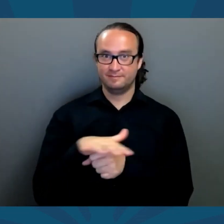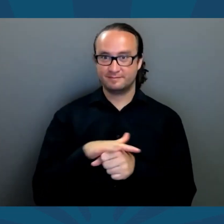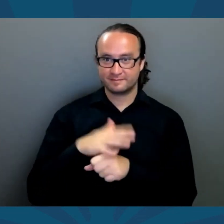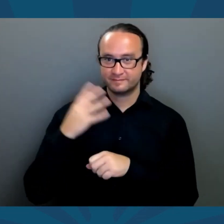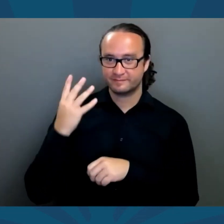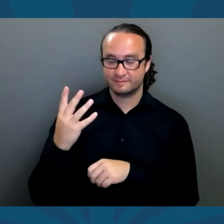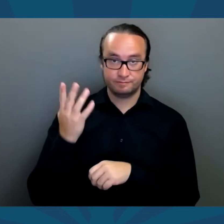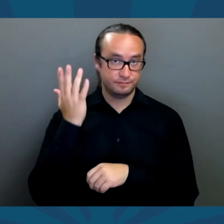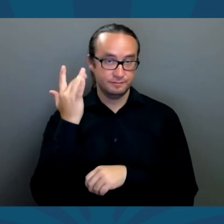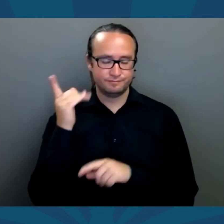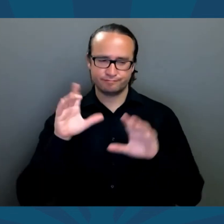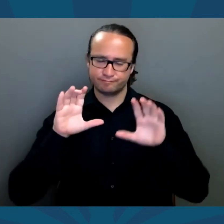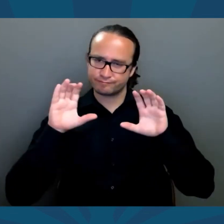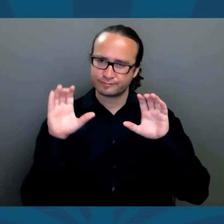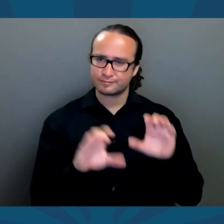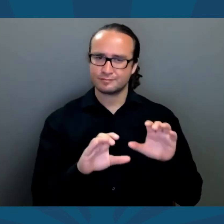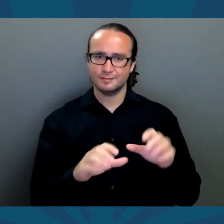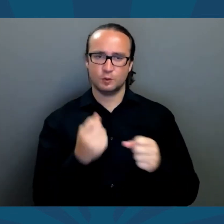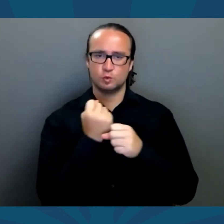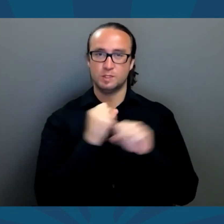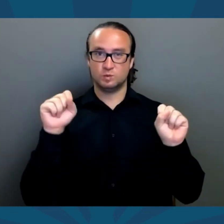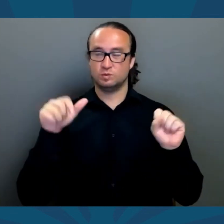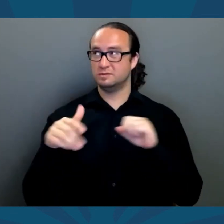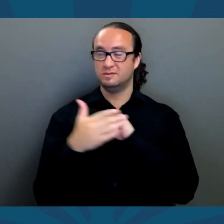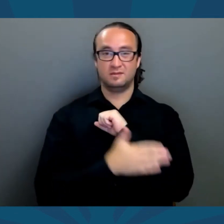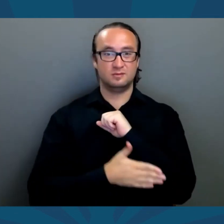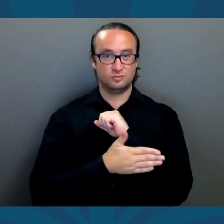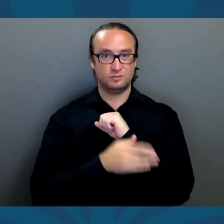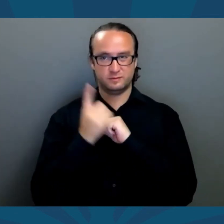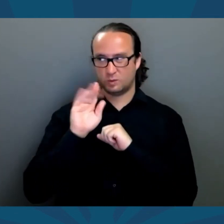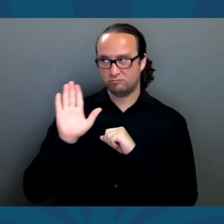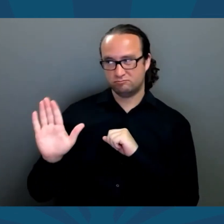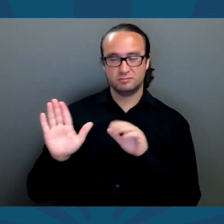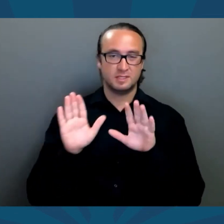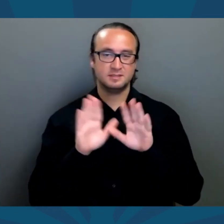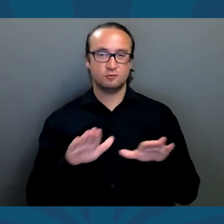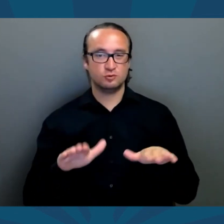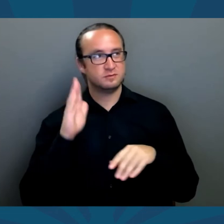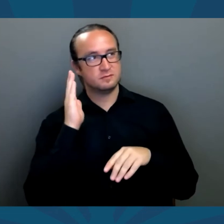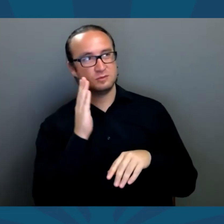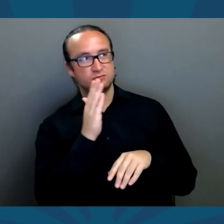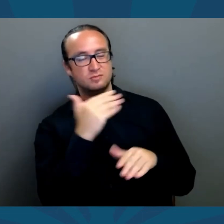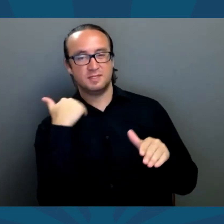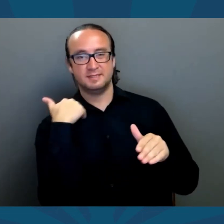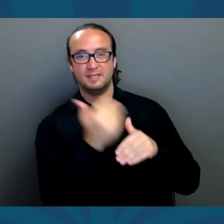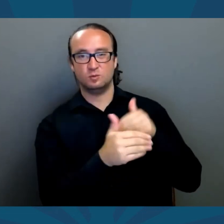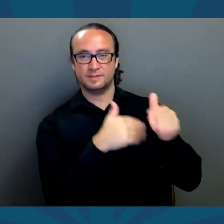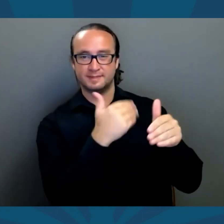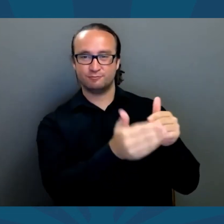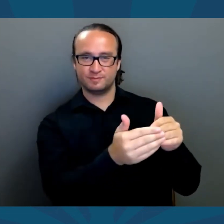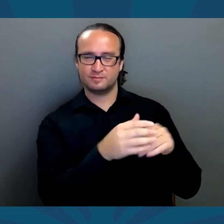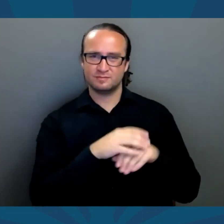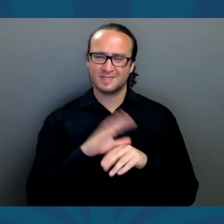for state house in District 4, because she's invested in rescuing this country for her children's